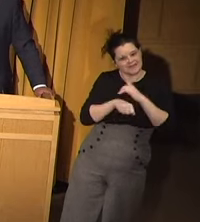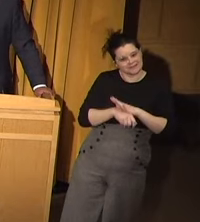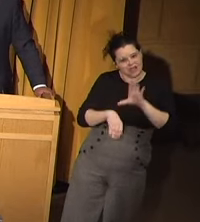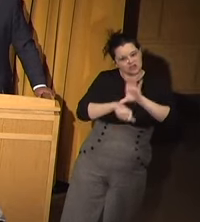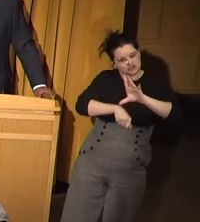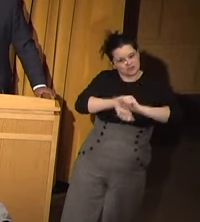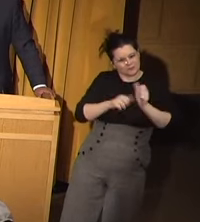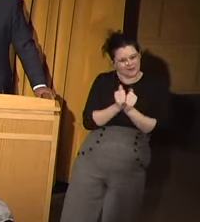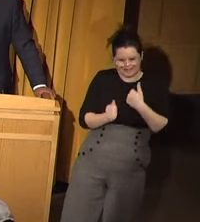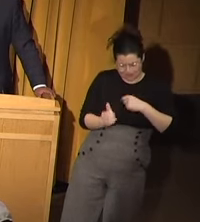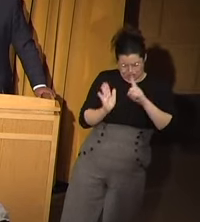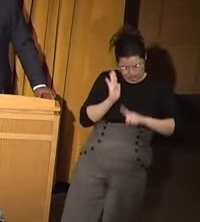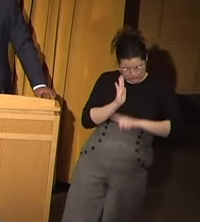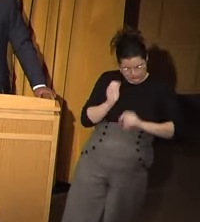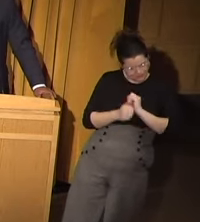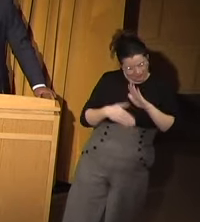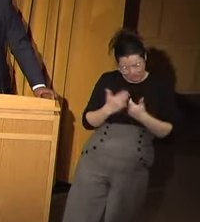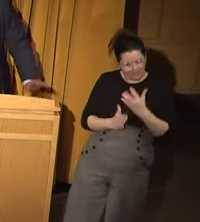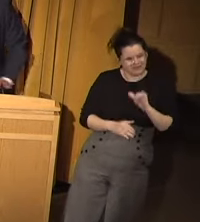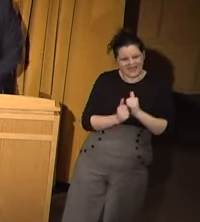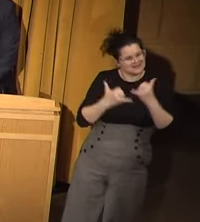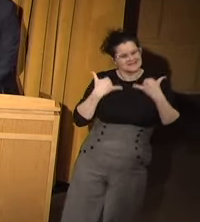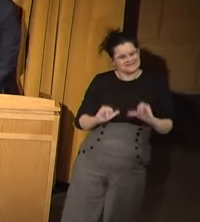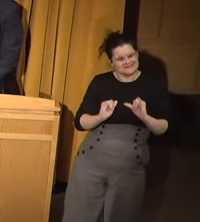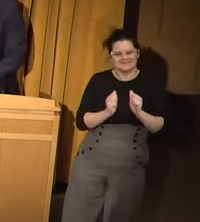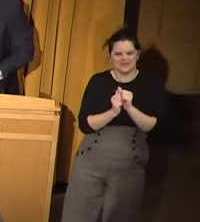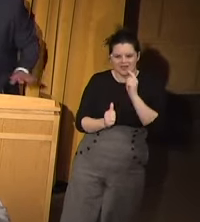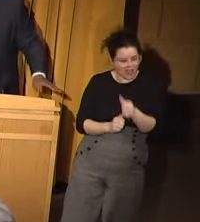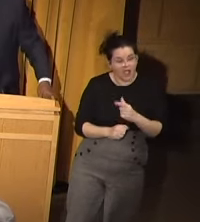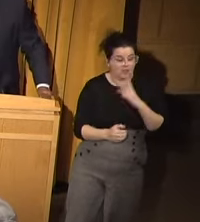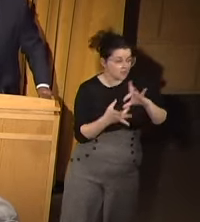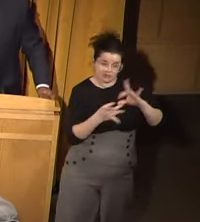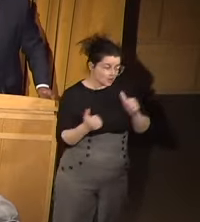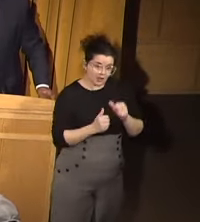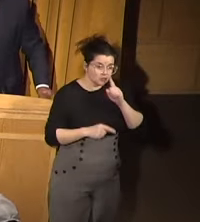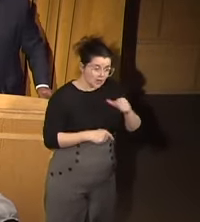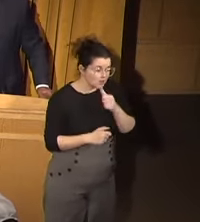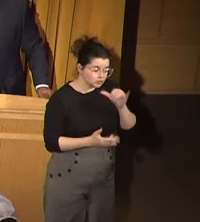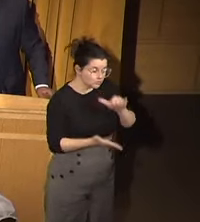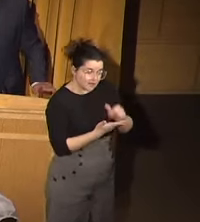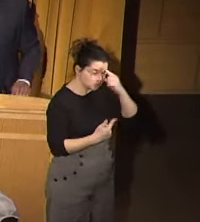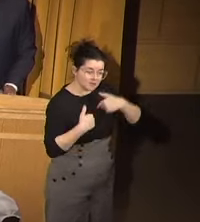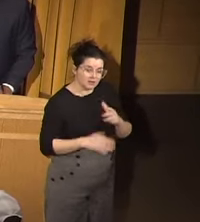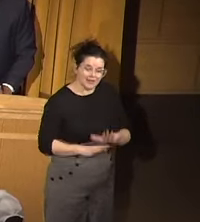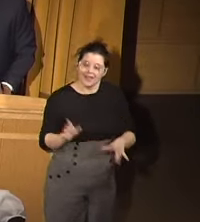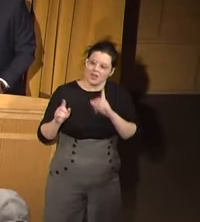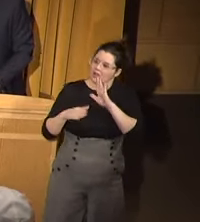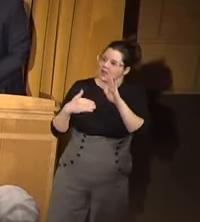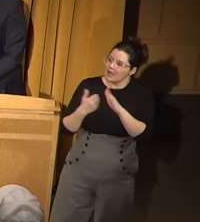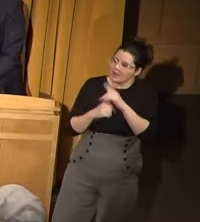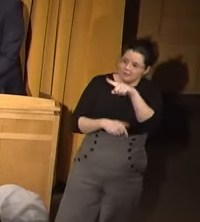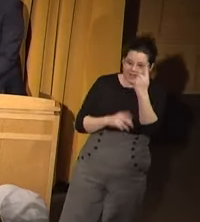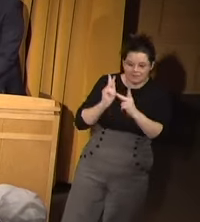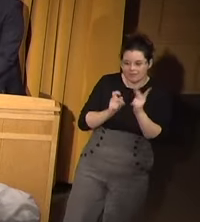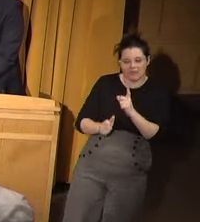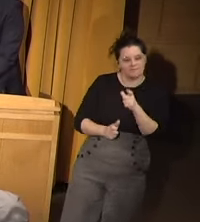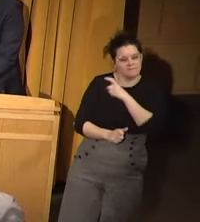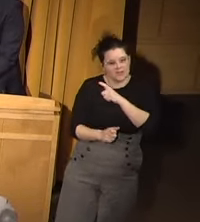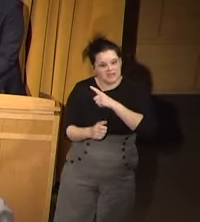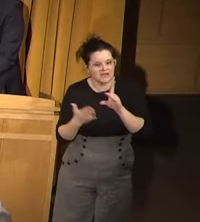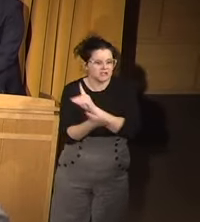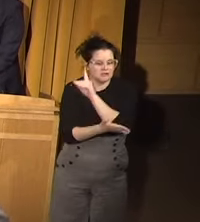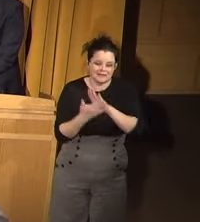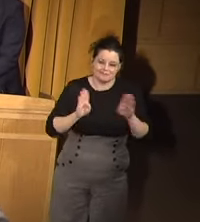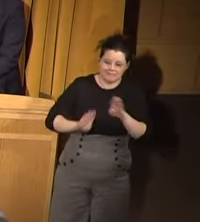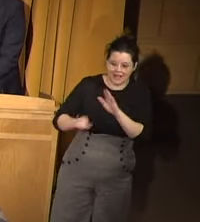don't say, I've done a research on Yeah, come on. Okay. I ain't going to let you go down. Y ain't going to do this to us. people. Y'all ain't going to do this to us. We